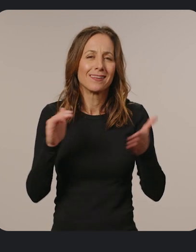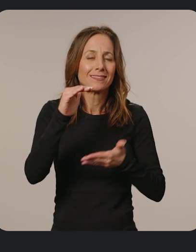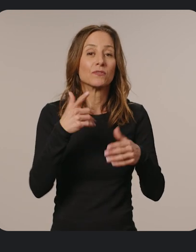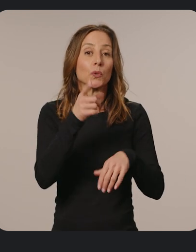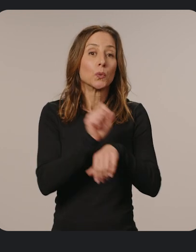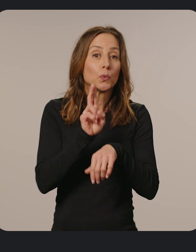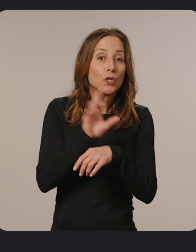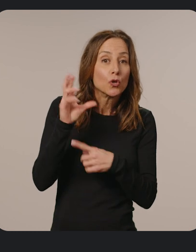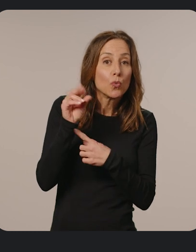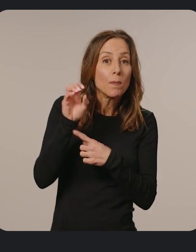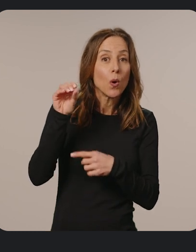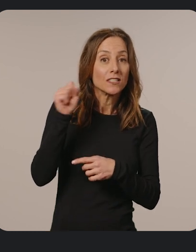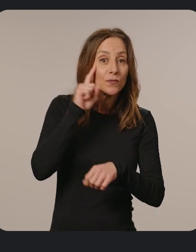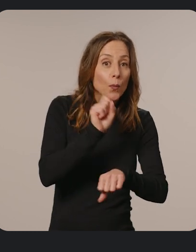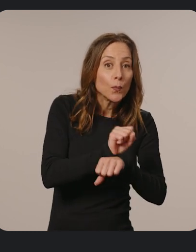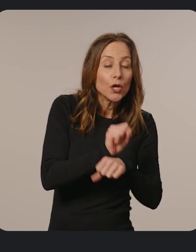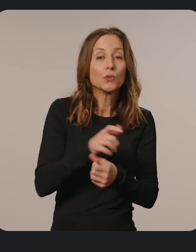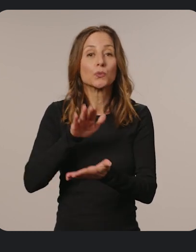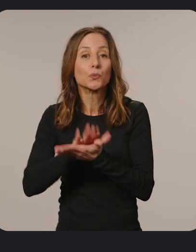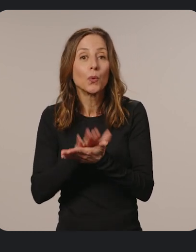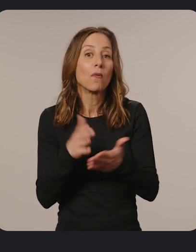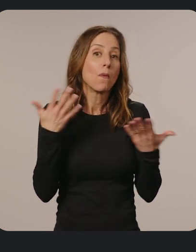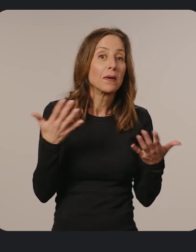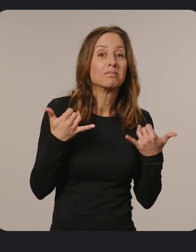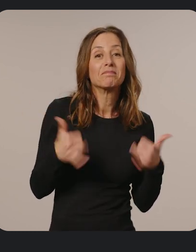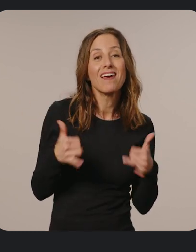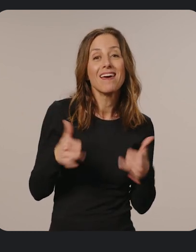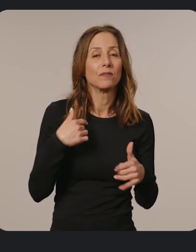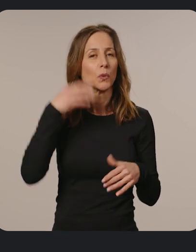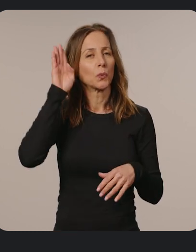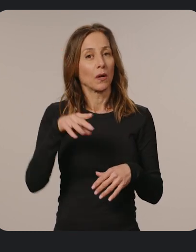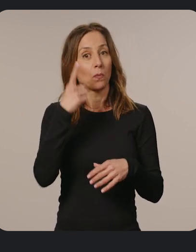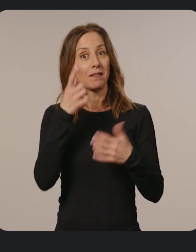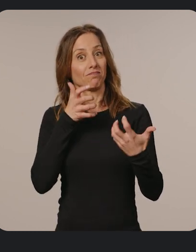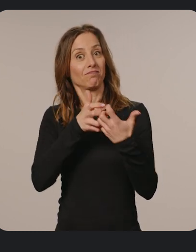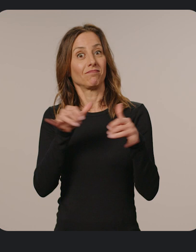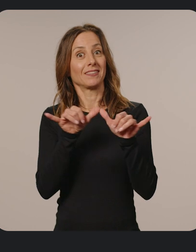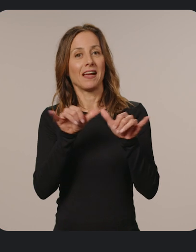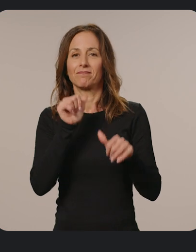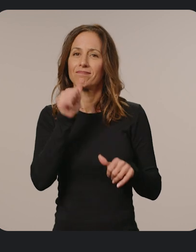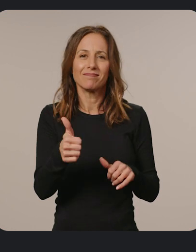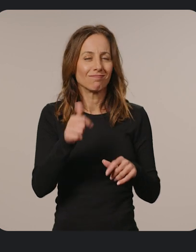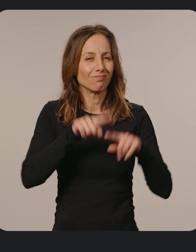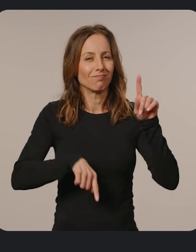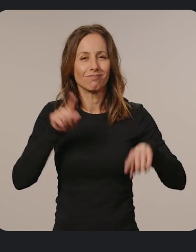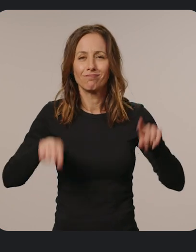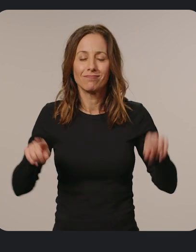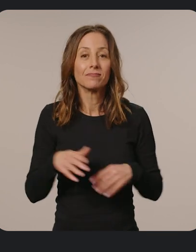Whether you use Chrome OS for work, school, or play, we know that there is no one-size-fits-all solution. That's why